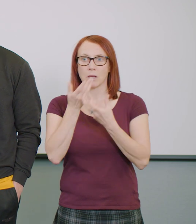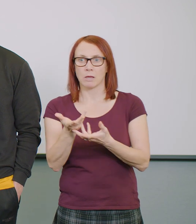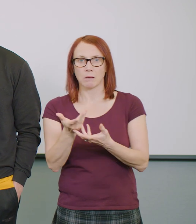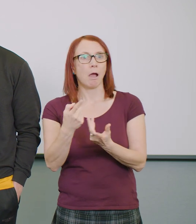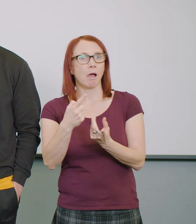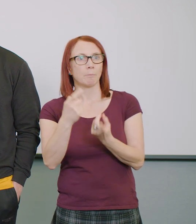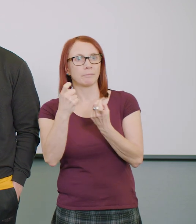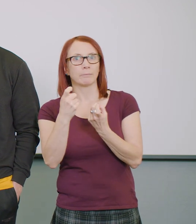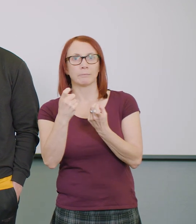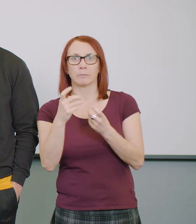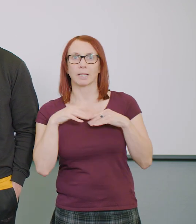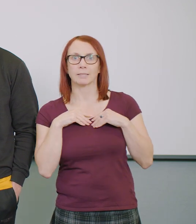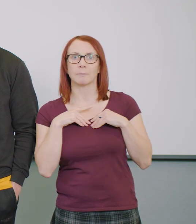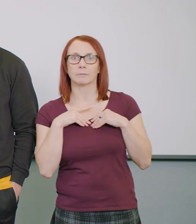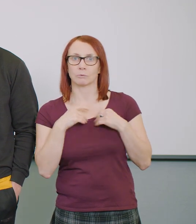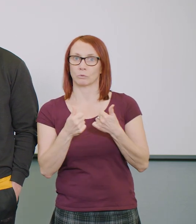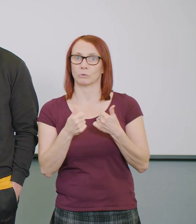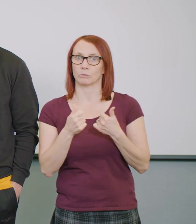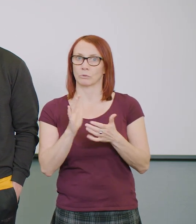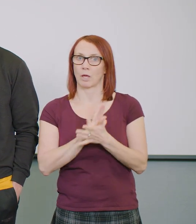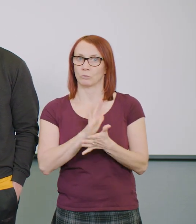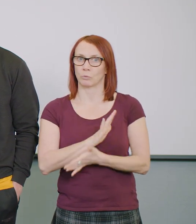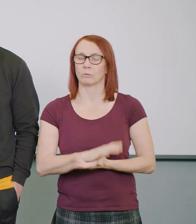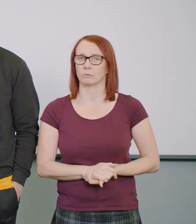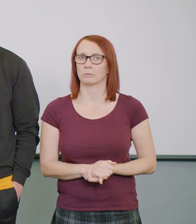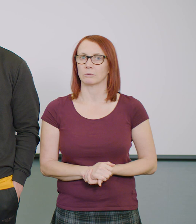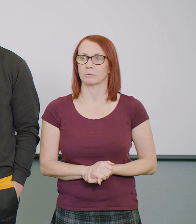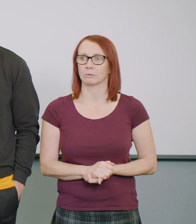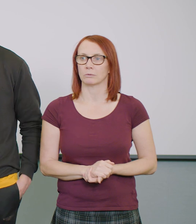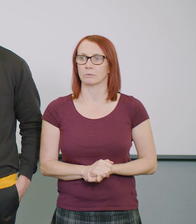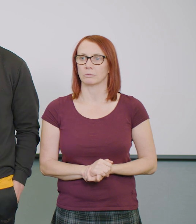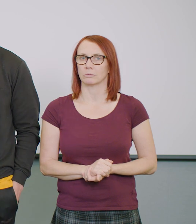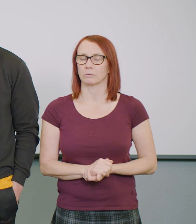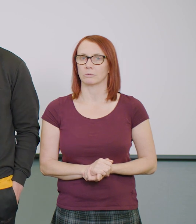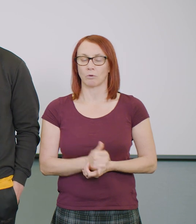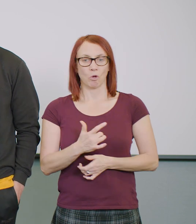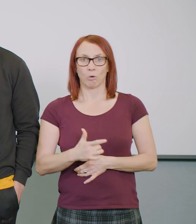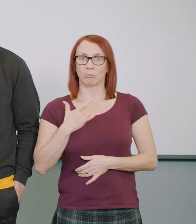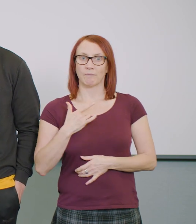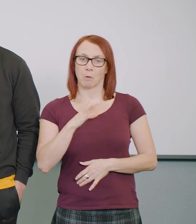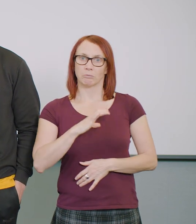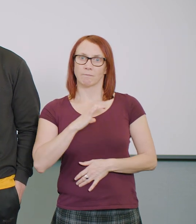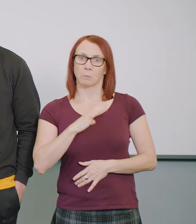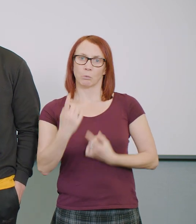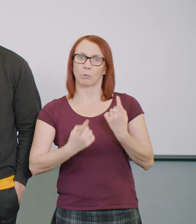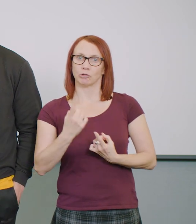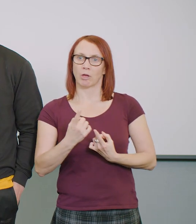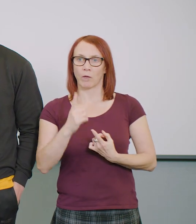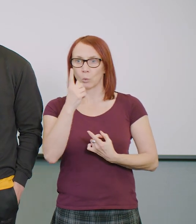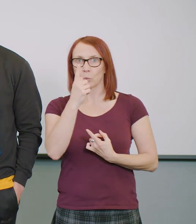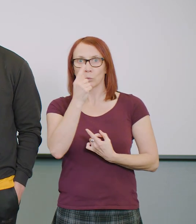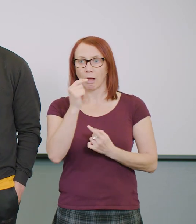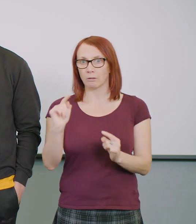you're saying and I really, really enjoyed it. Yeah, it was good because we were able to, you know, we felt comfortable enough to challenge each other which